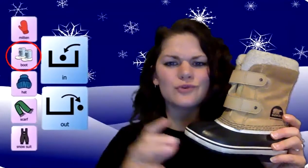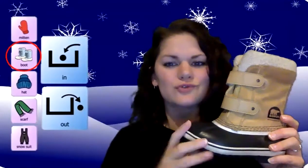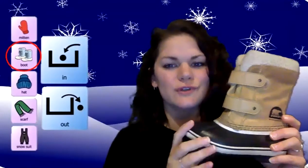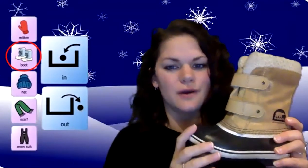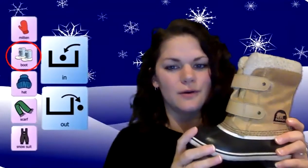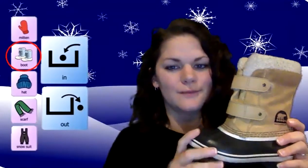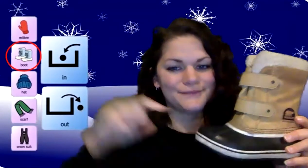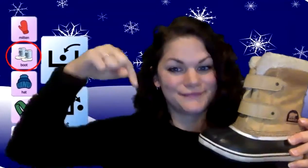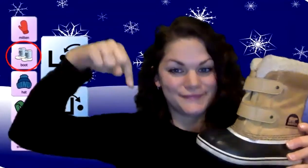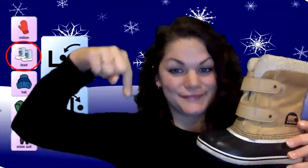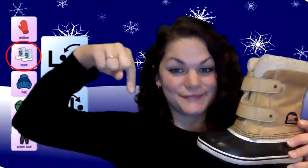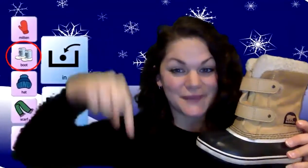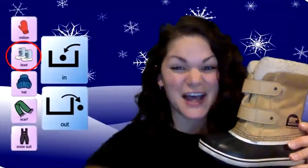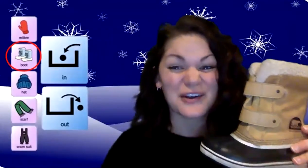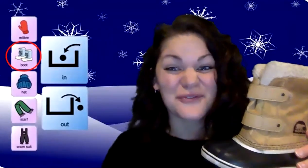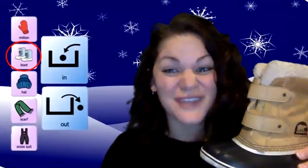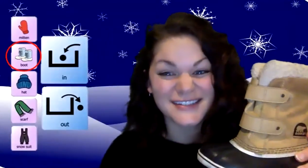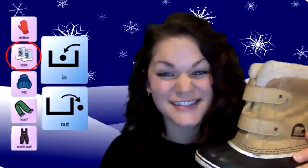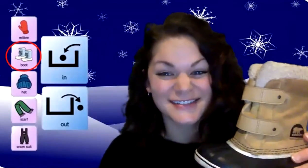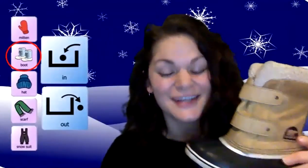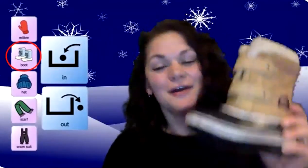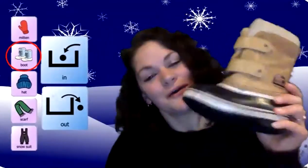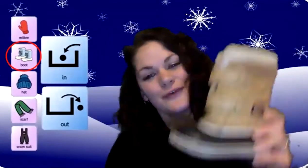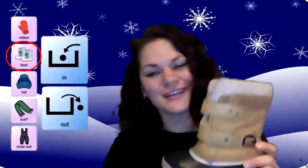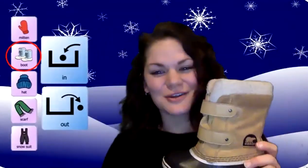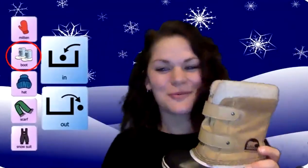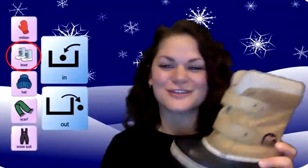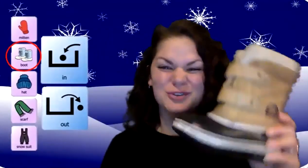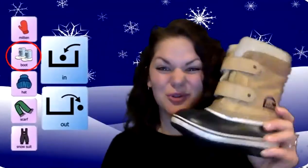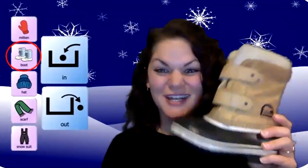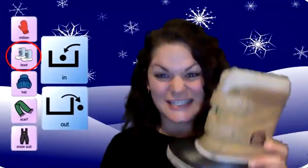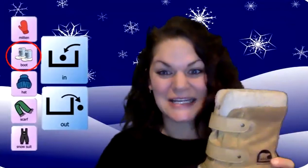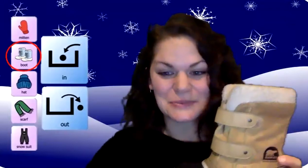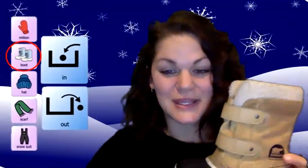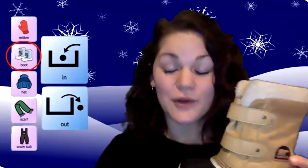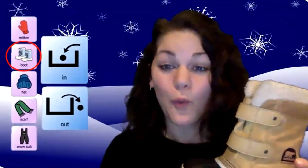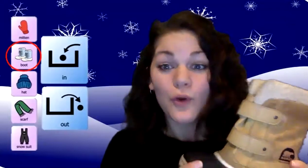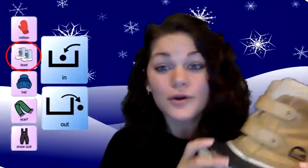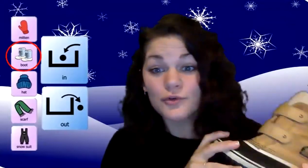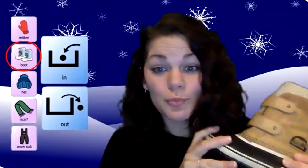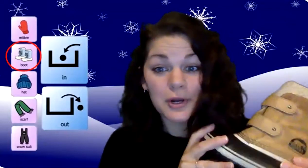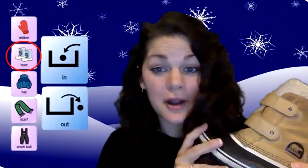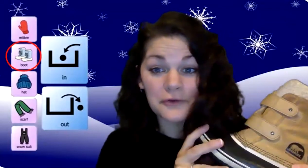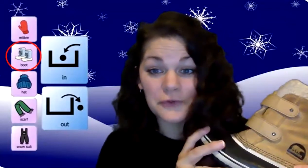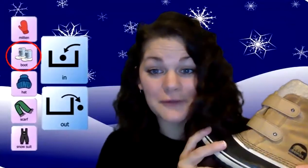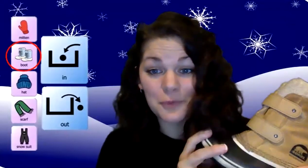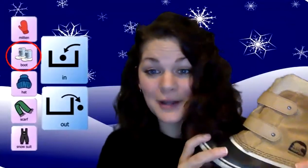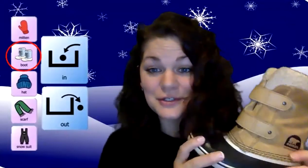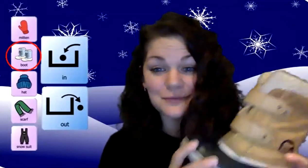usually go? On our feet. For this though we can just hold it and dance with it. Or you can put it on your foot if you want to.